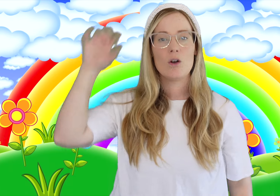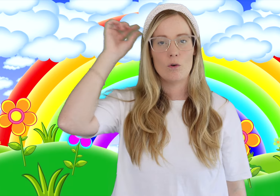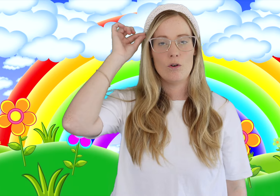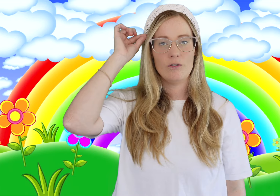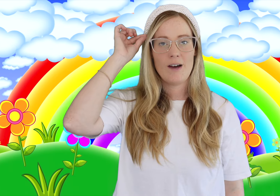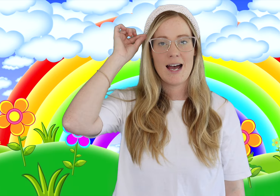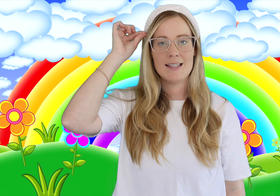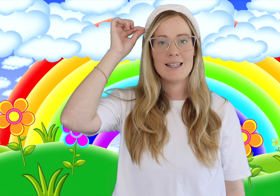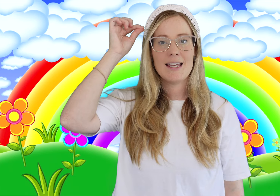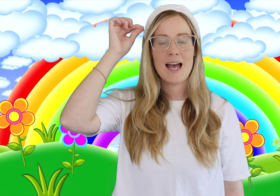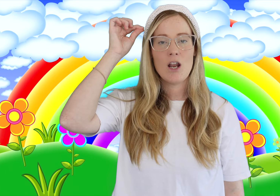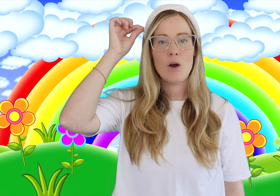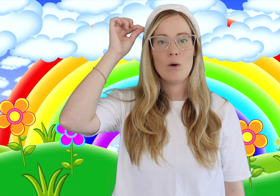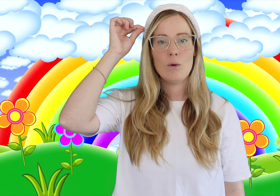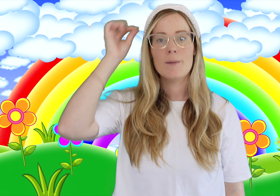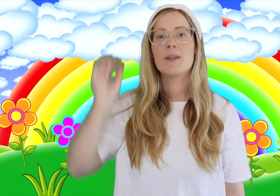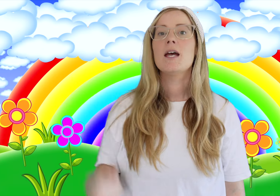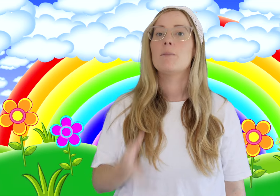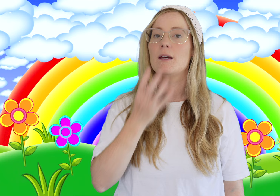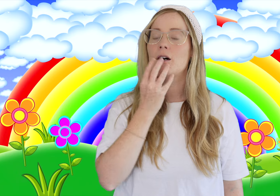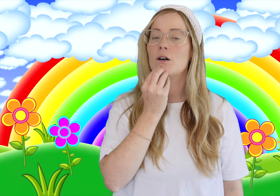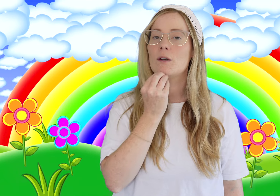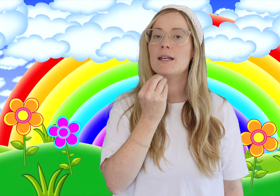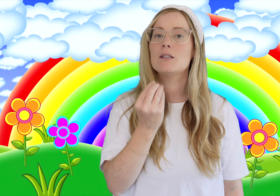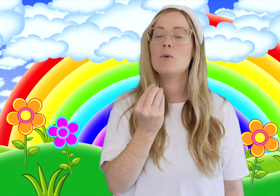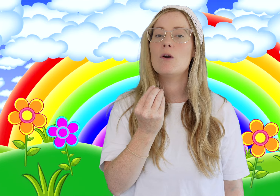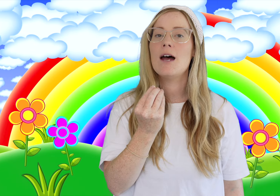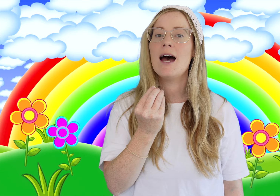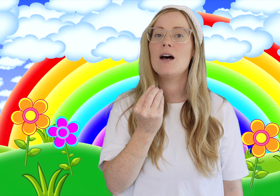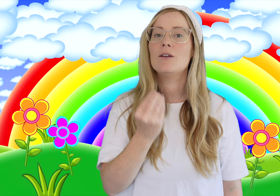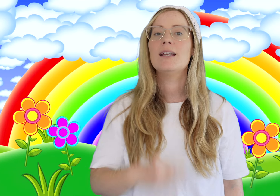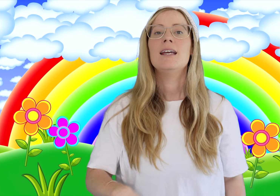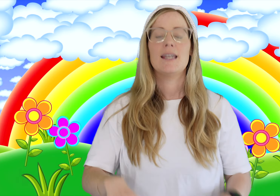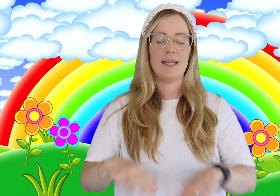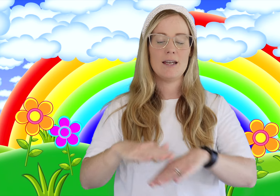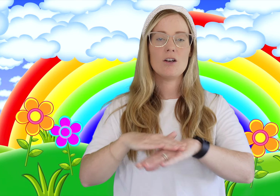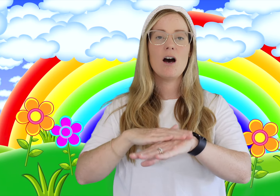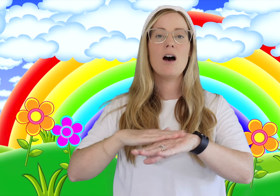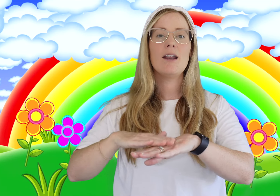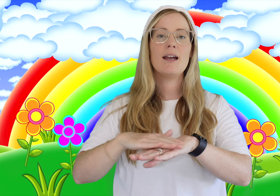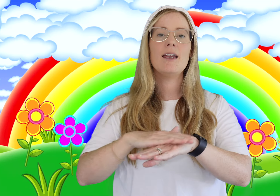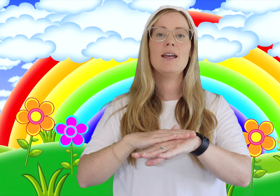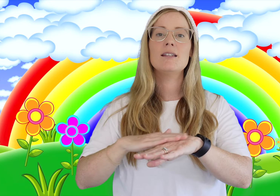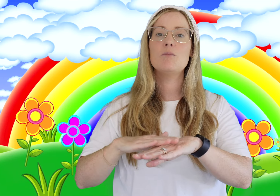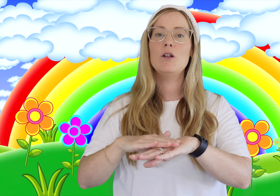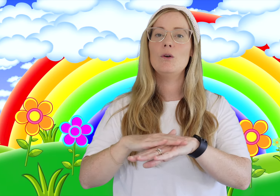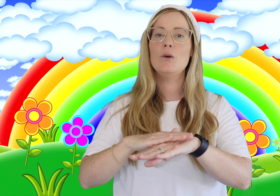Kofa is yellow. Pernodi is brown. Kikorangi is blue.